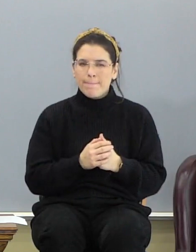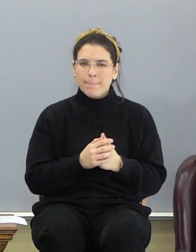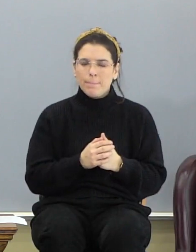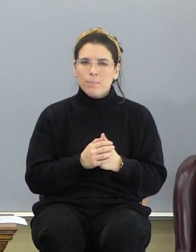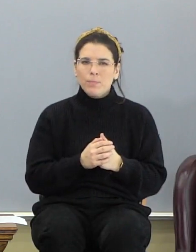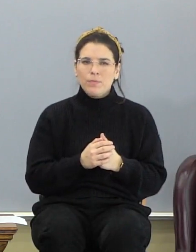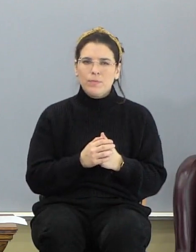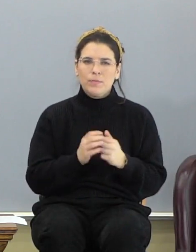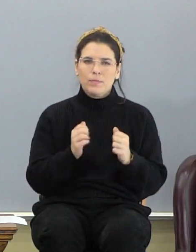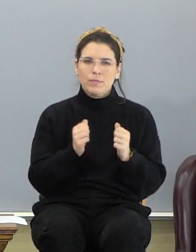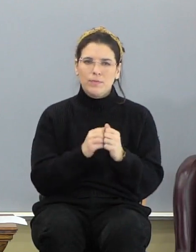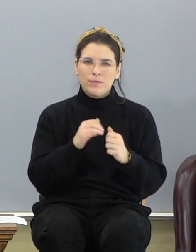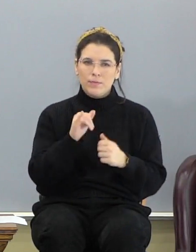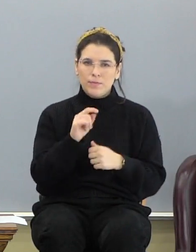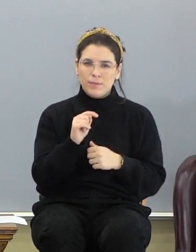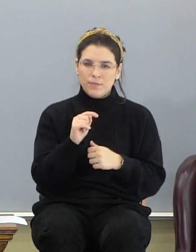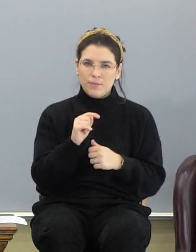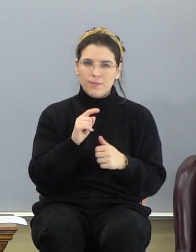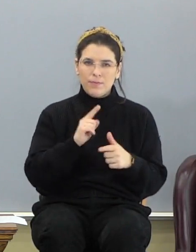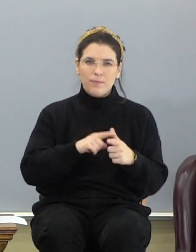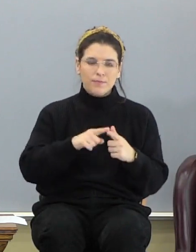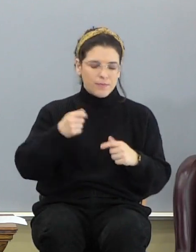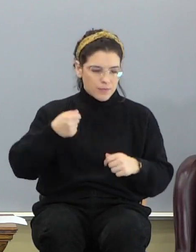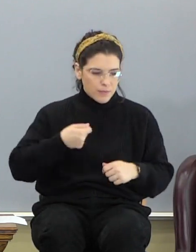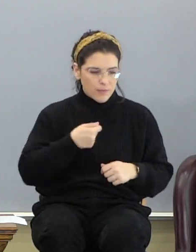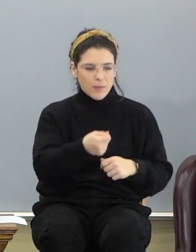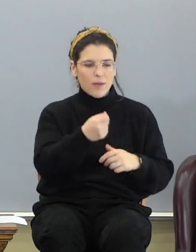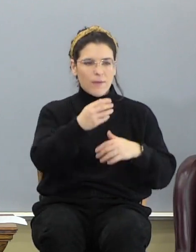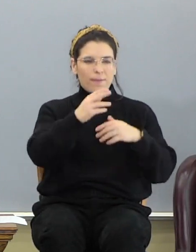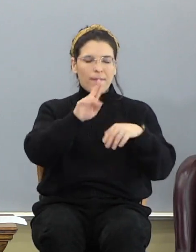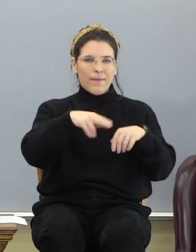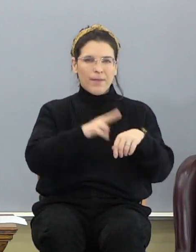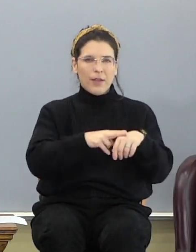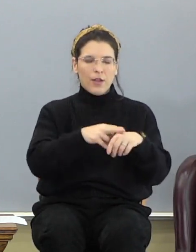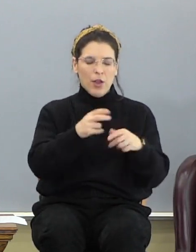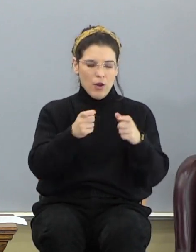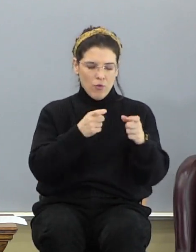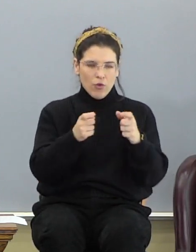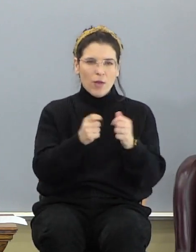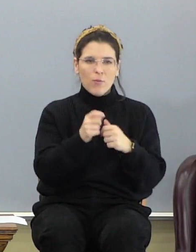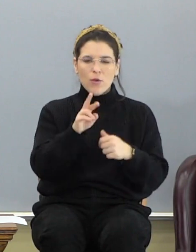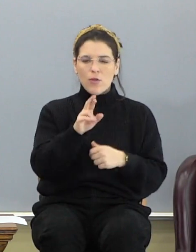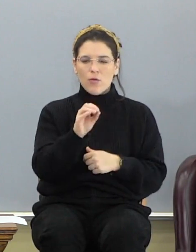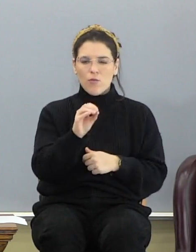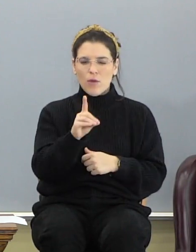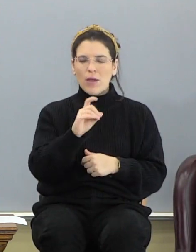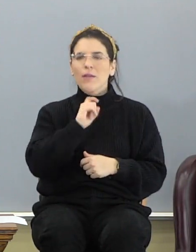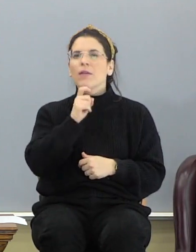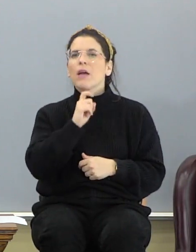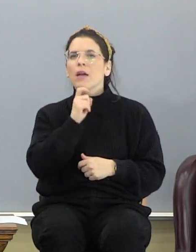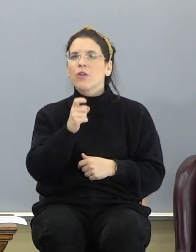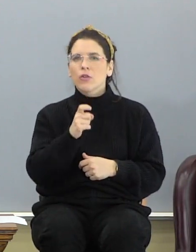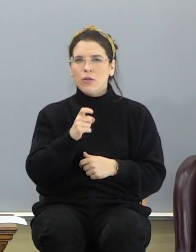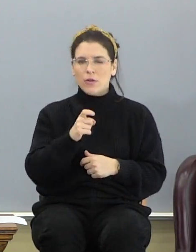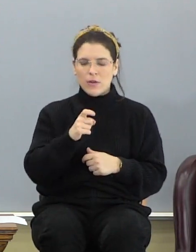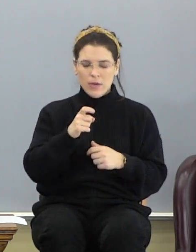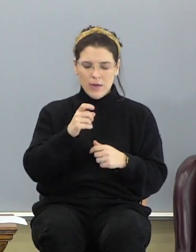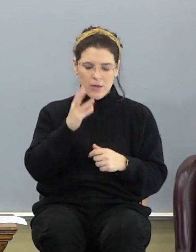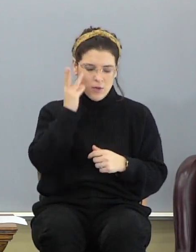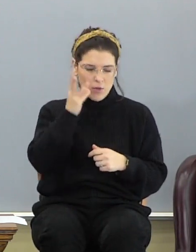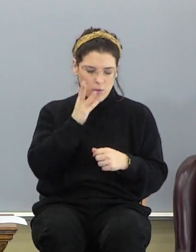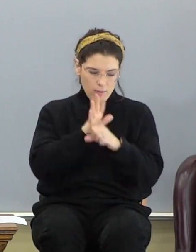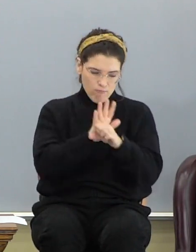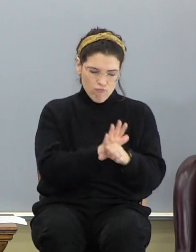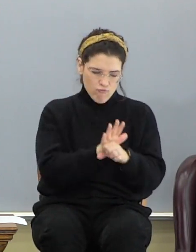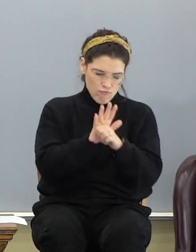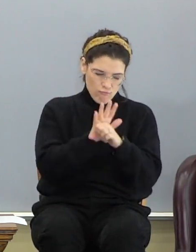That was with it that he should smite the nations and rule them with a rod of iron. And he tread upon the winepress of the fiercest